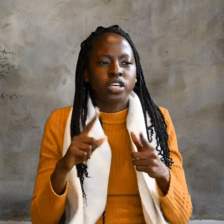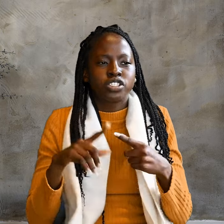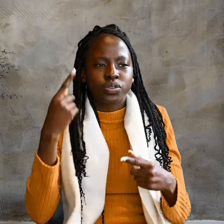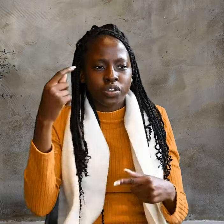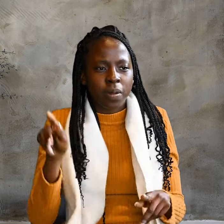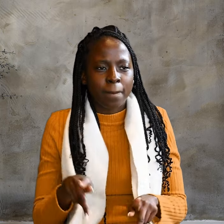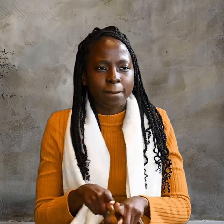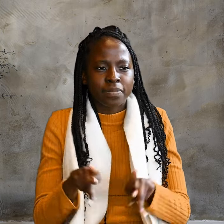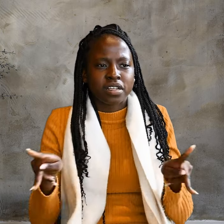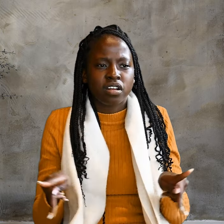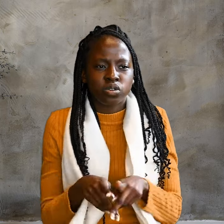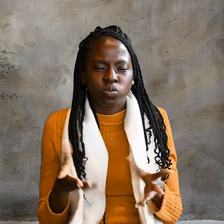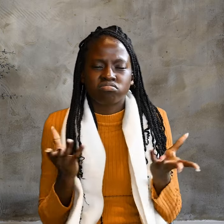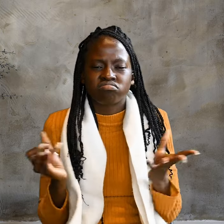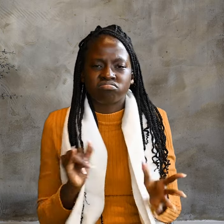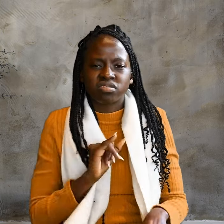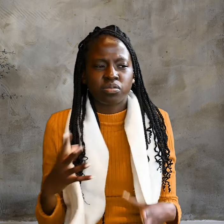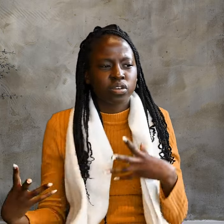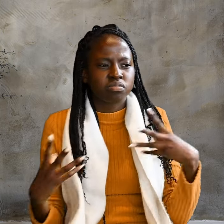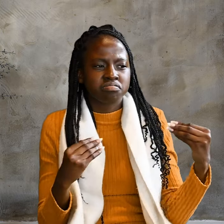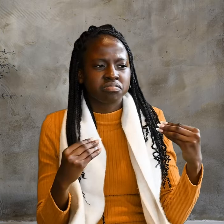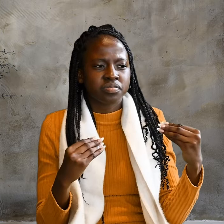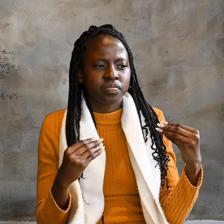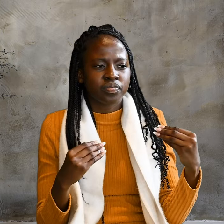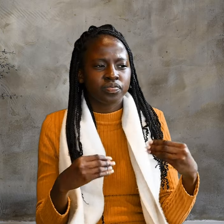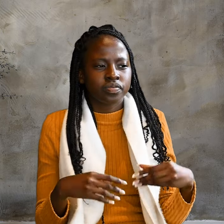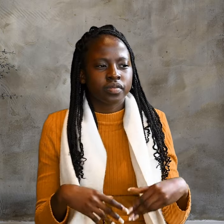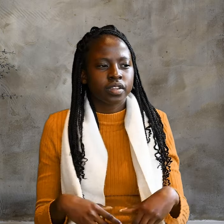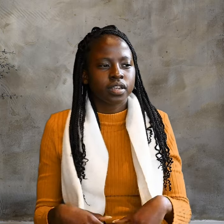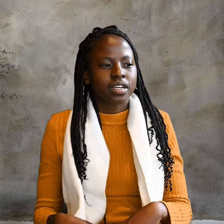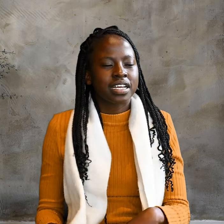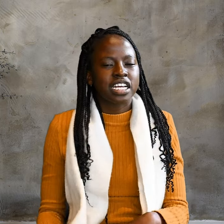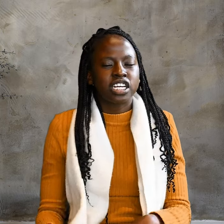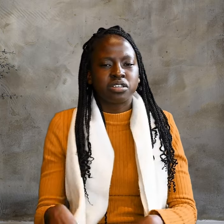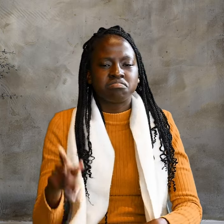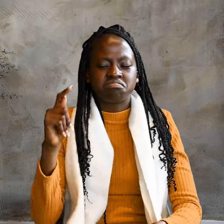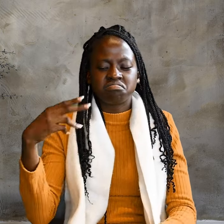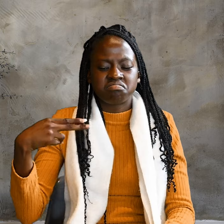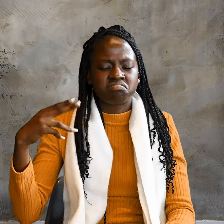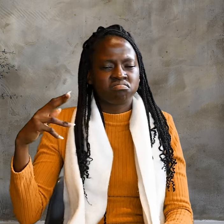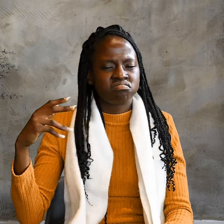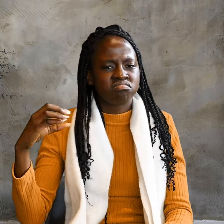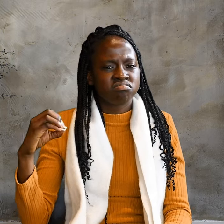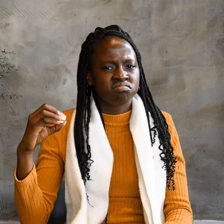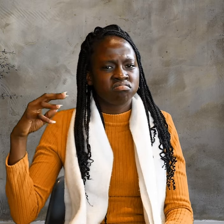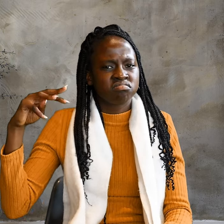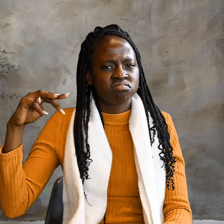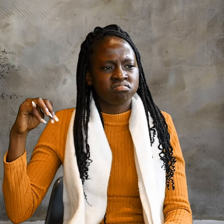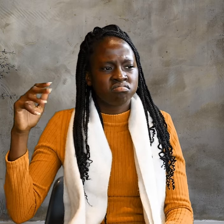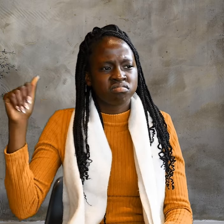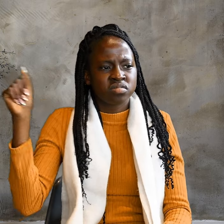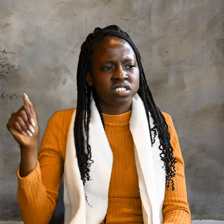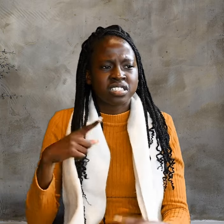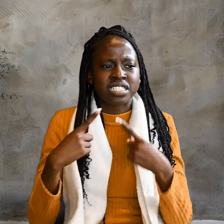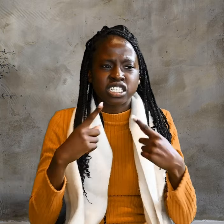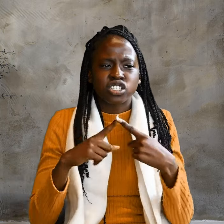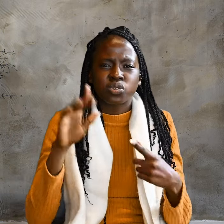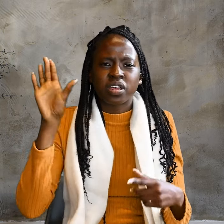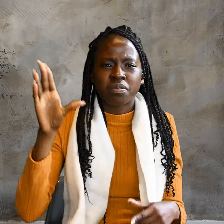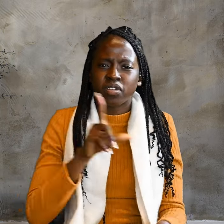Jesus, the way to the Father Thomas said to Him, Lord, we don't know